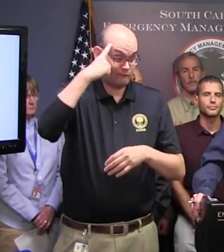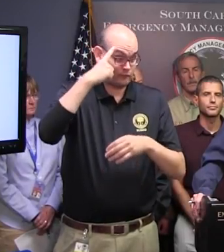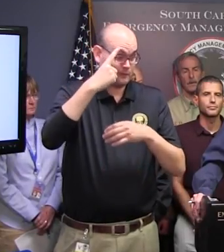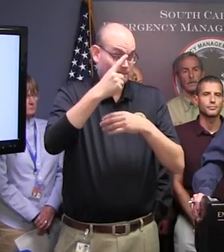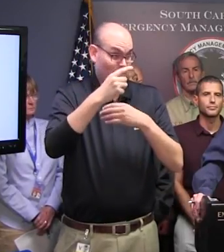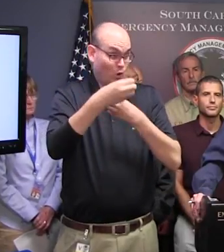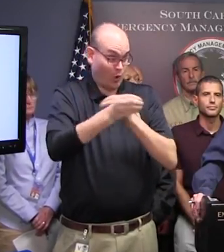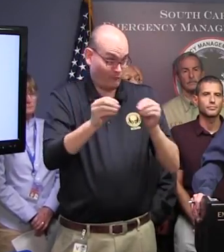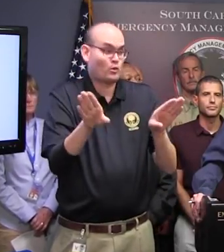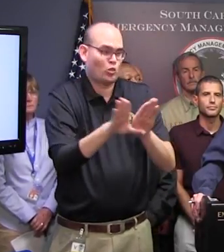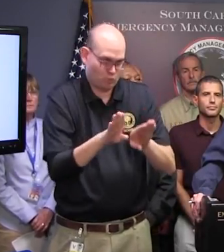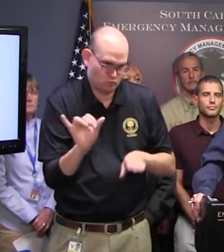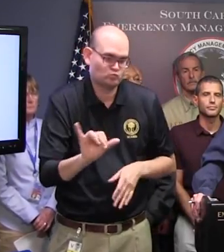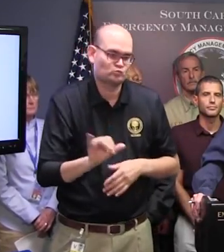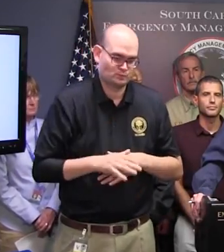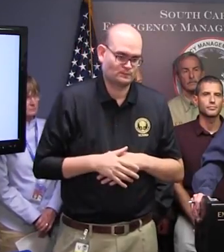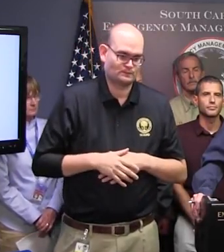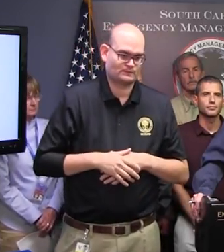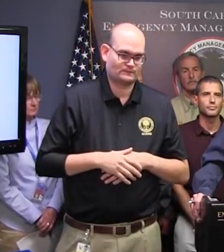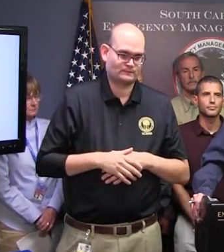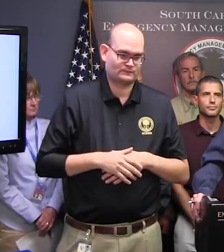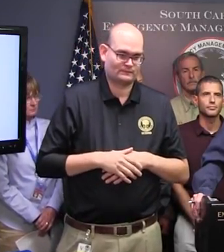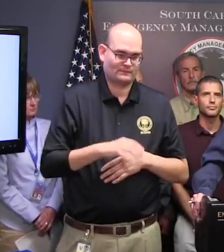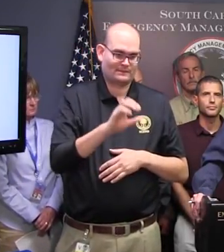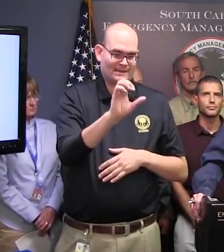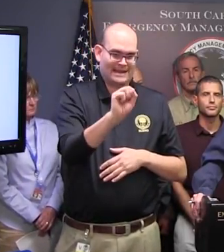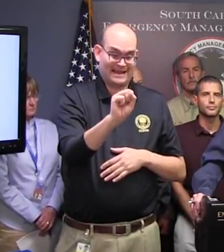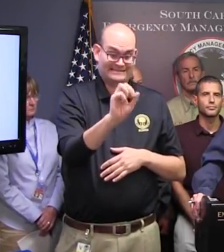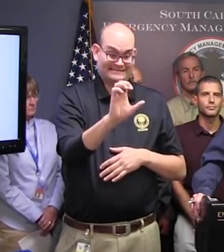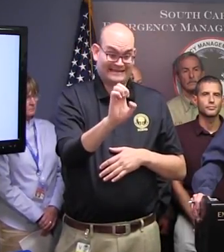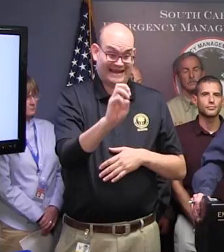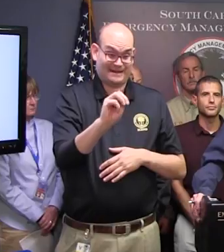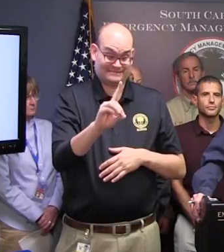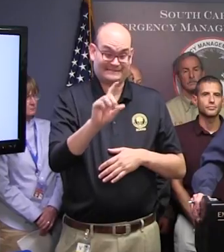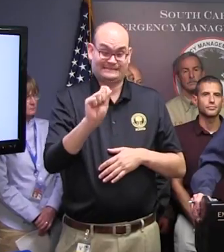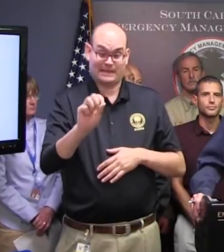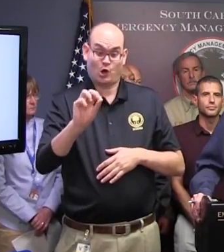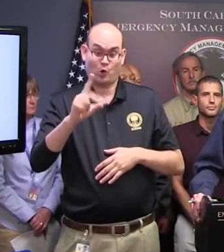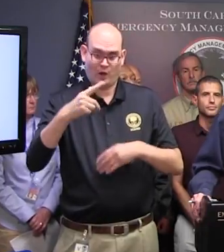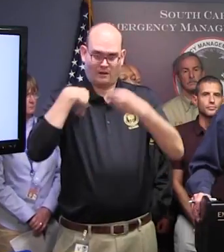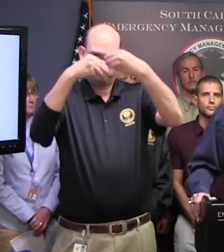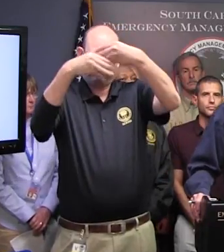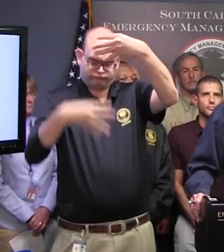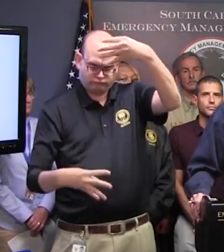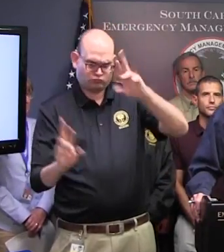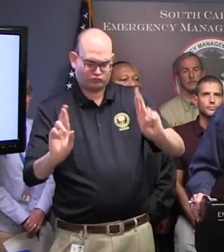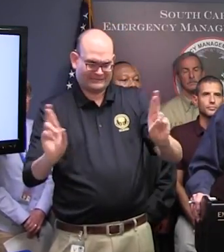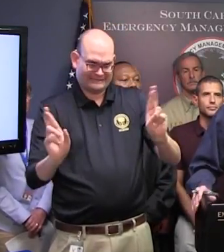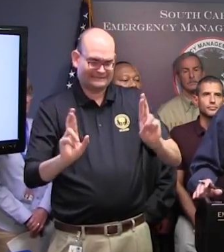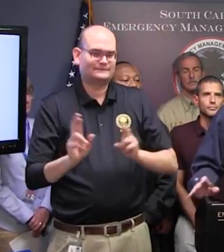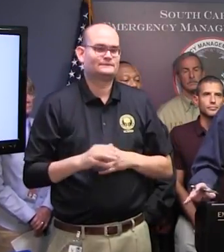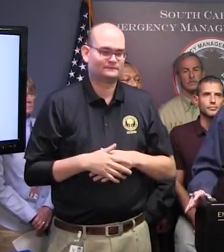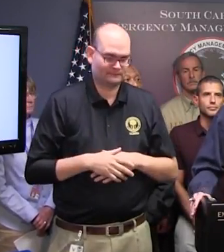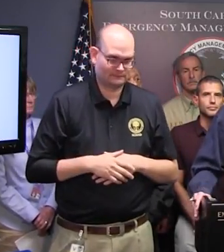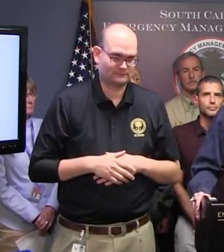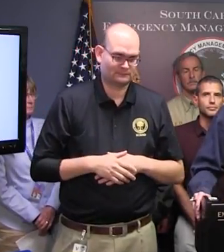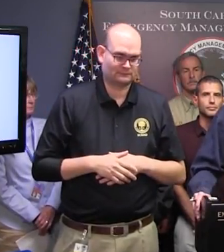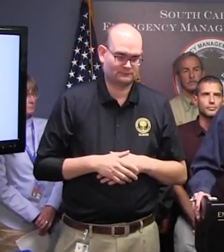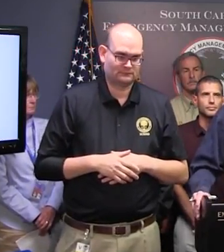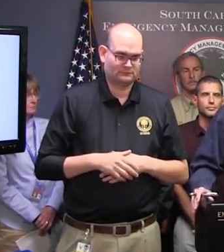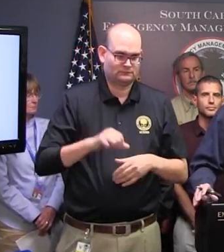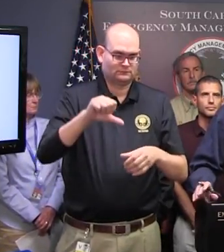scmd.org. Fuel. We touched on this yesterday. The big